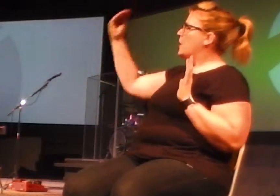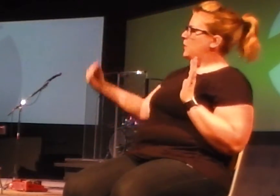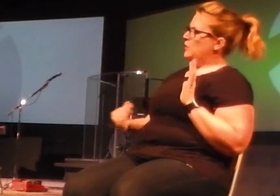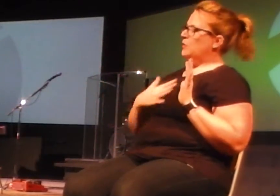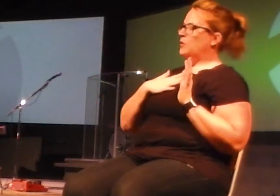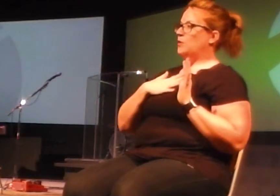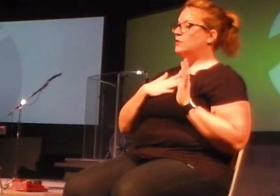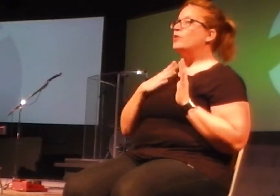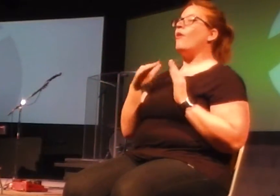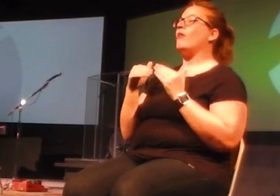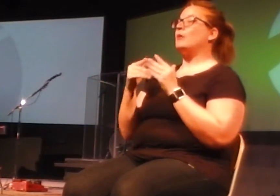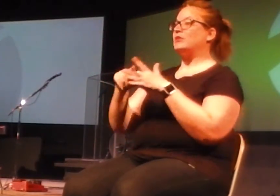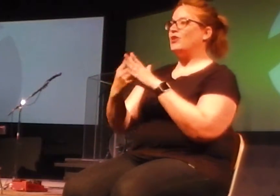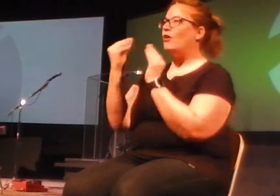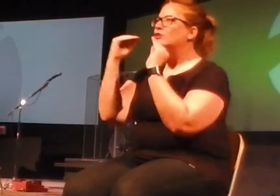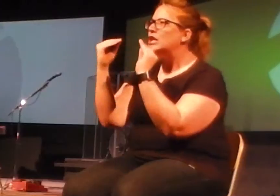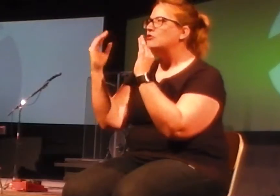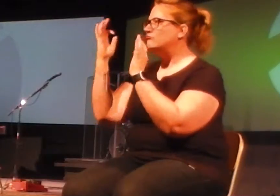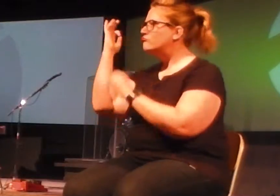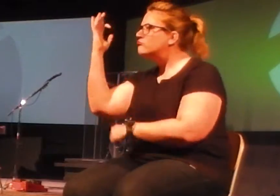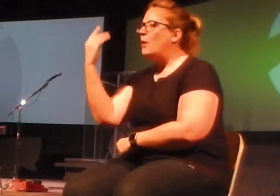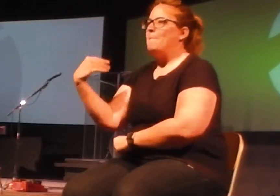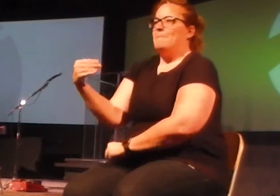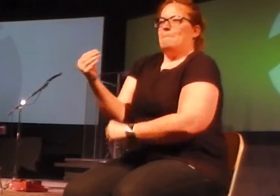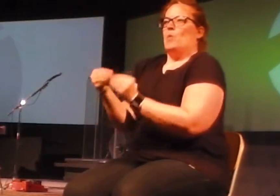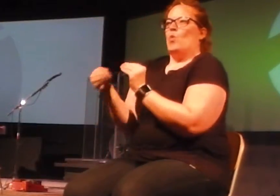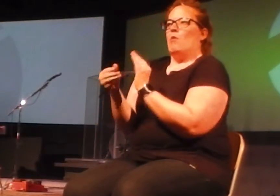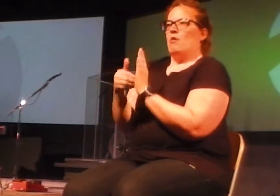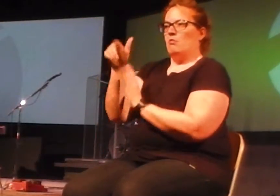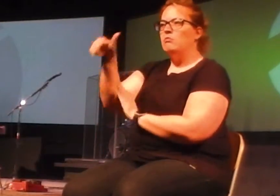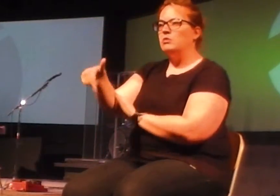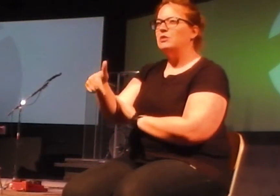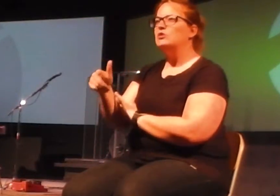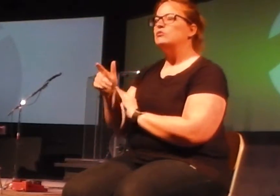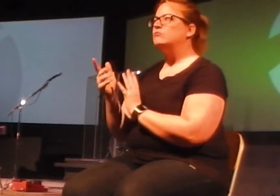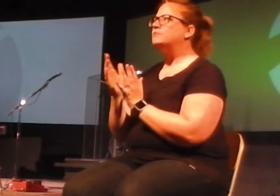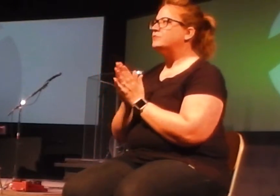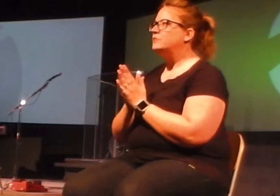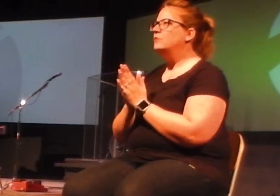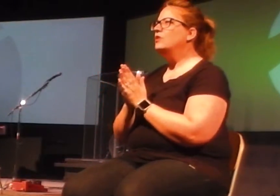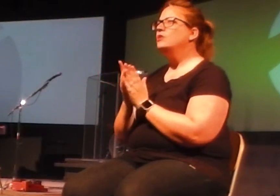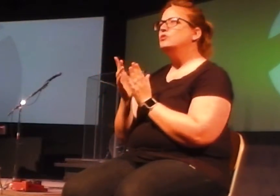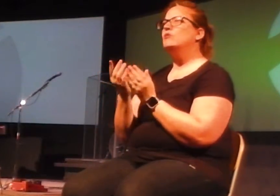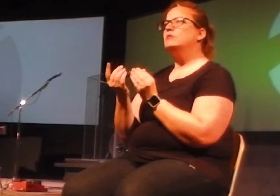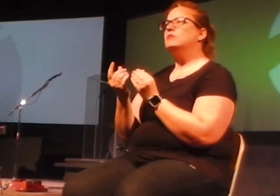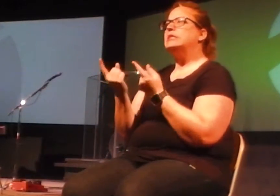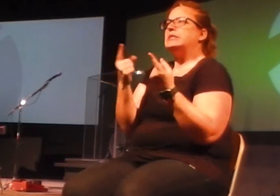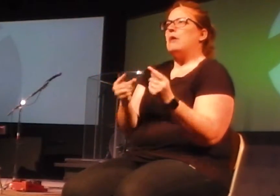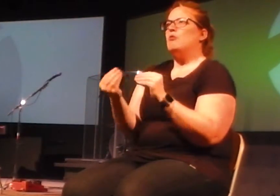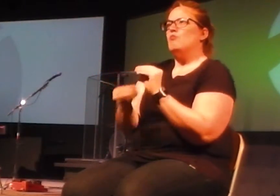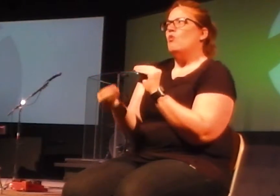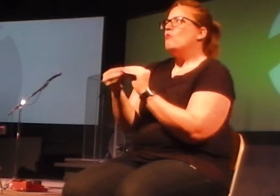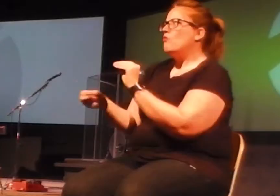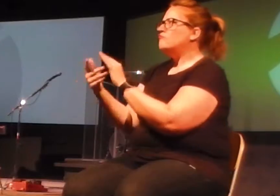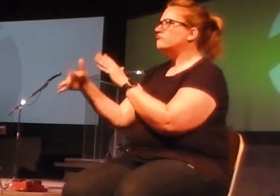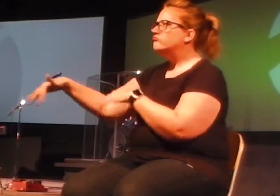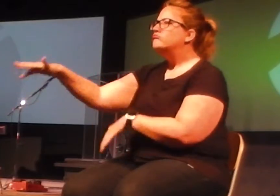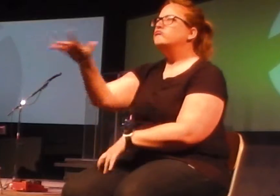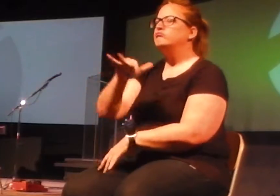to teach and preach and say. And so this is becoming more and more common in churches. It's also becoming more and more common in